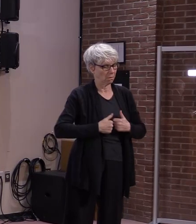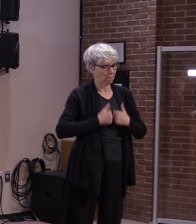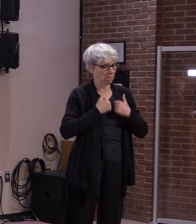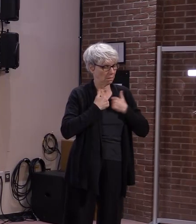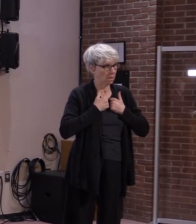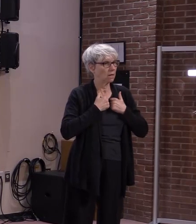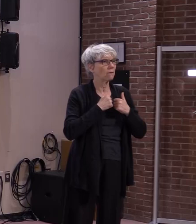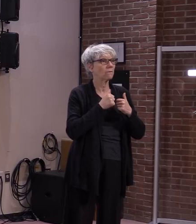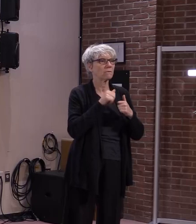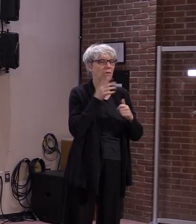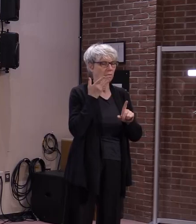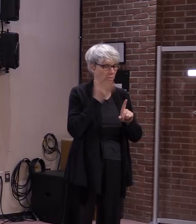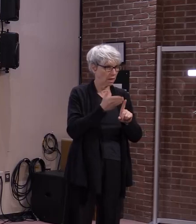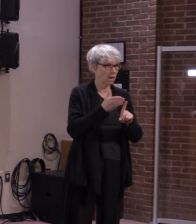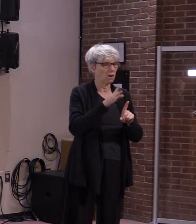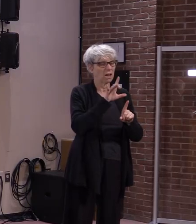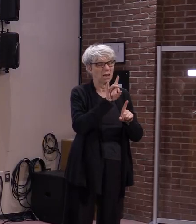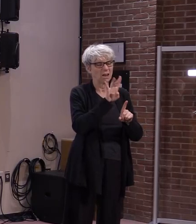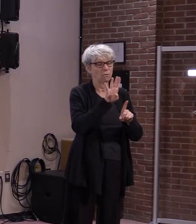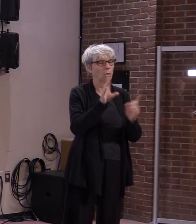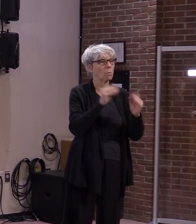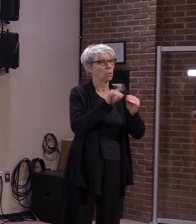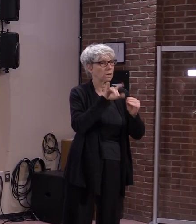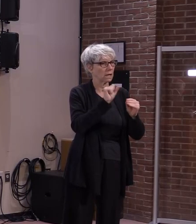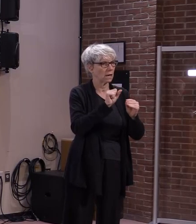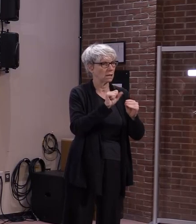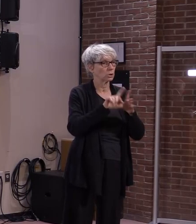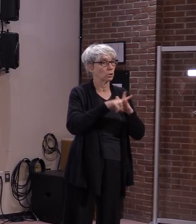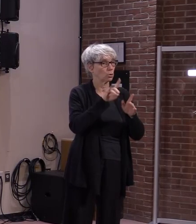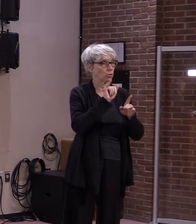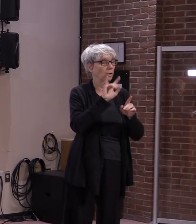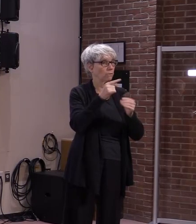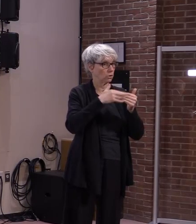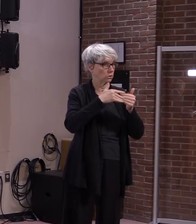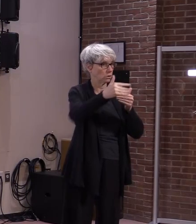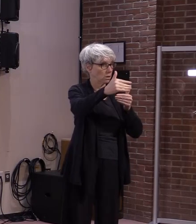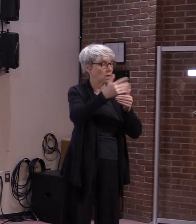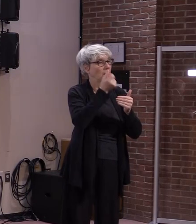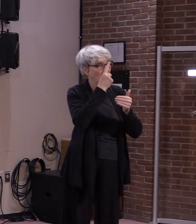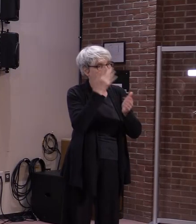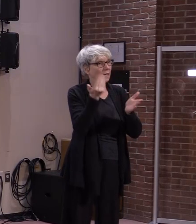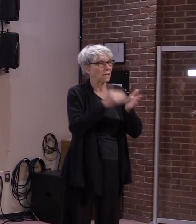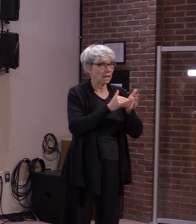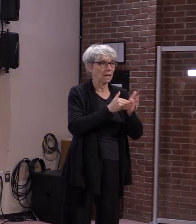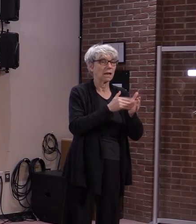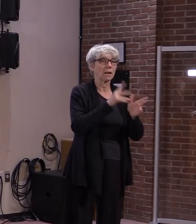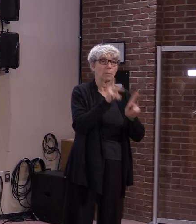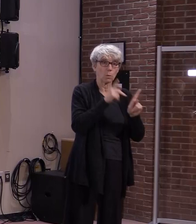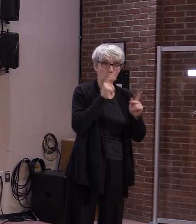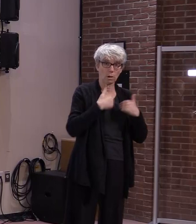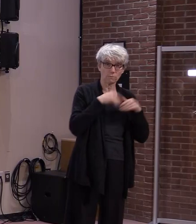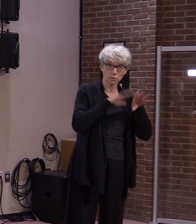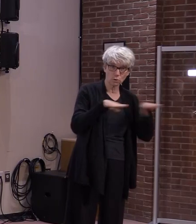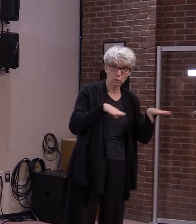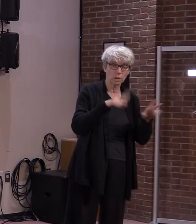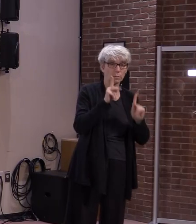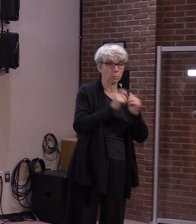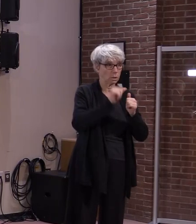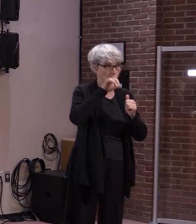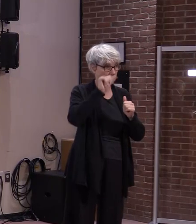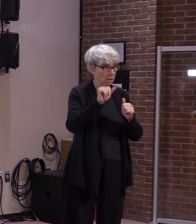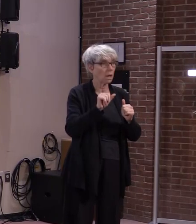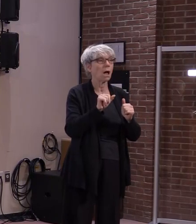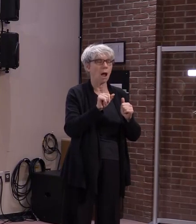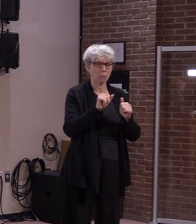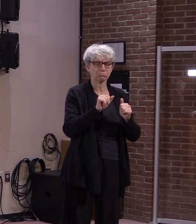This includes the most vulnerable populations I mentioned earlier. Households with children and people with disabilities may be able to